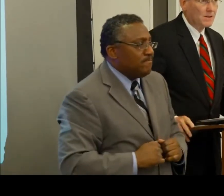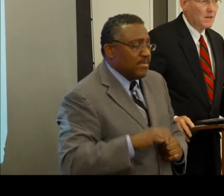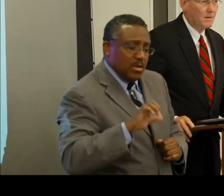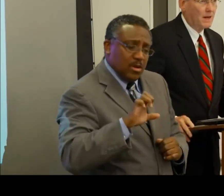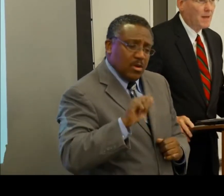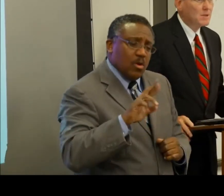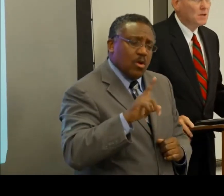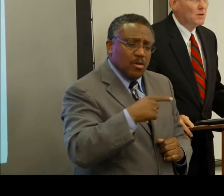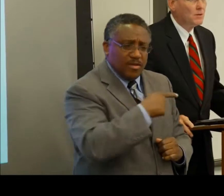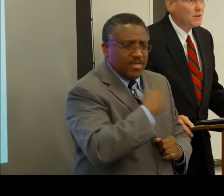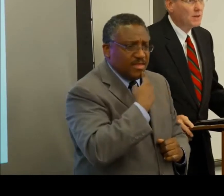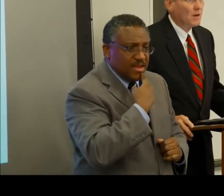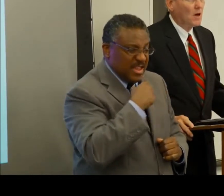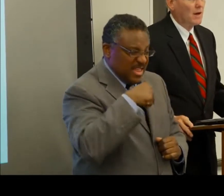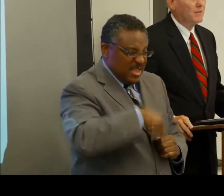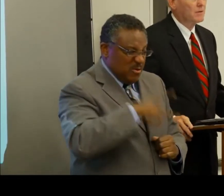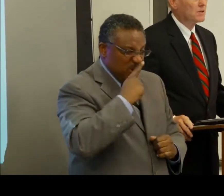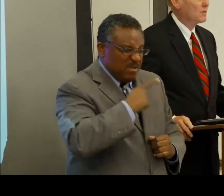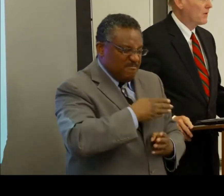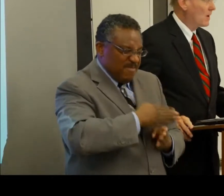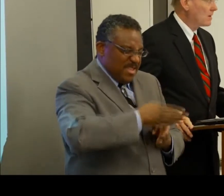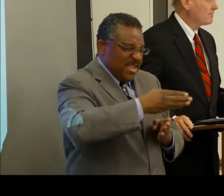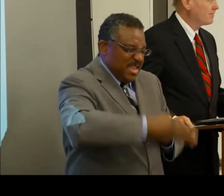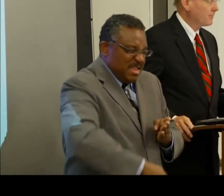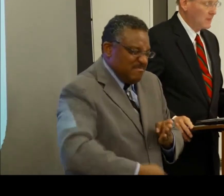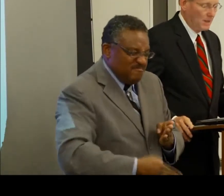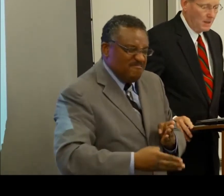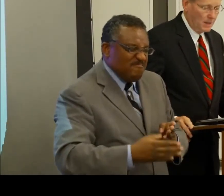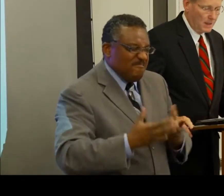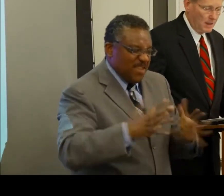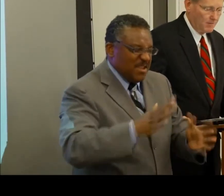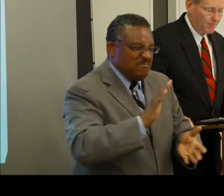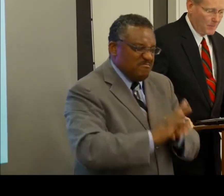Earl said, this is kind of the capstone to a year-long effort so far.